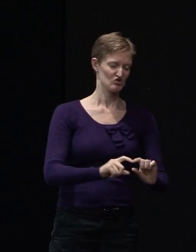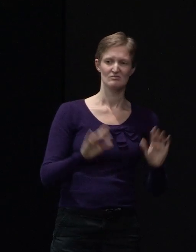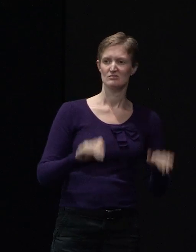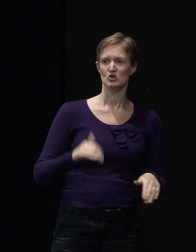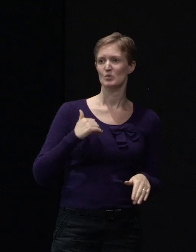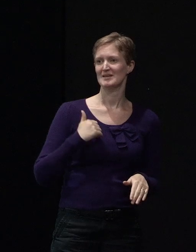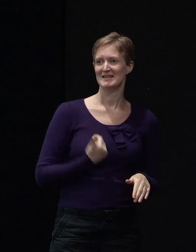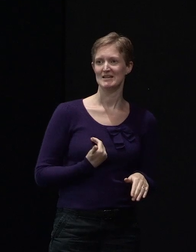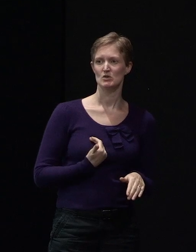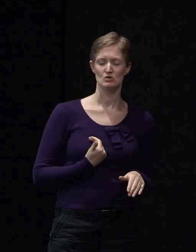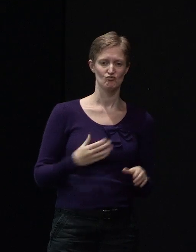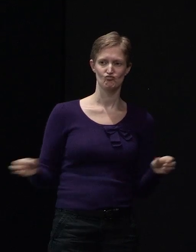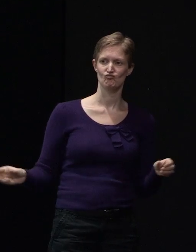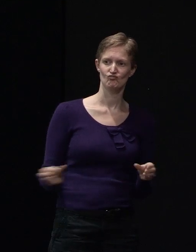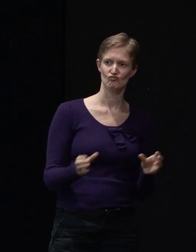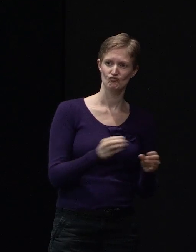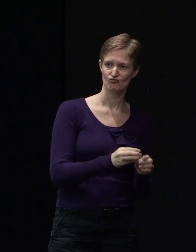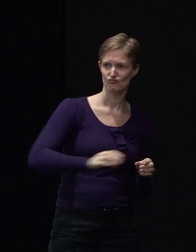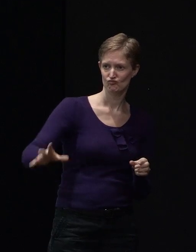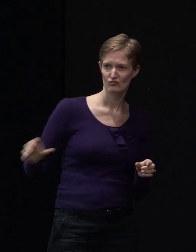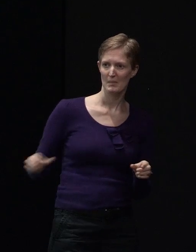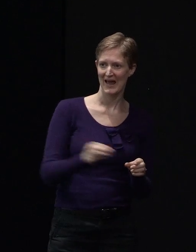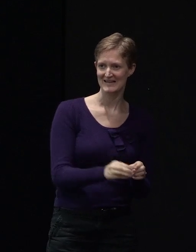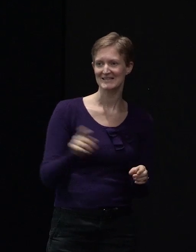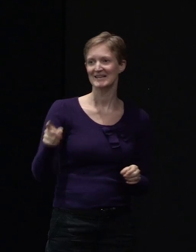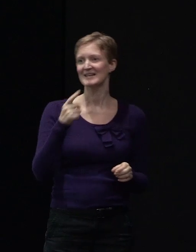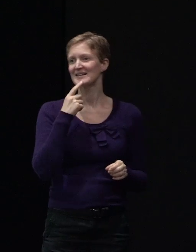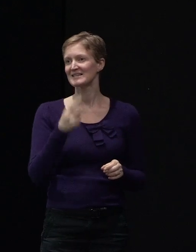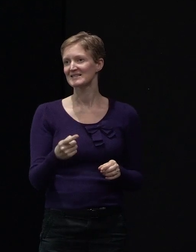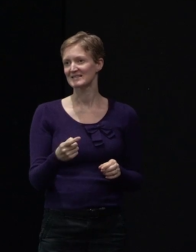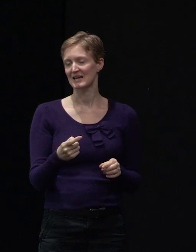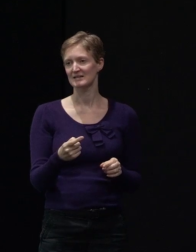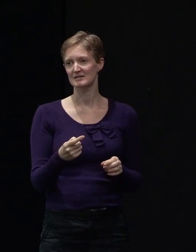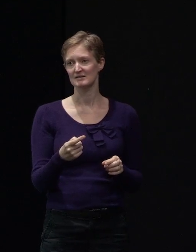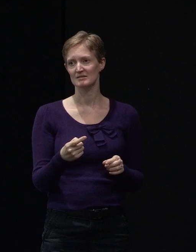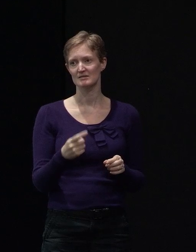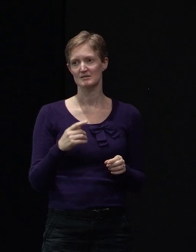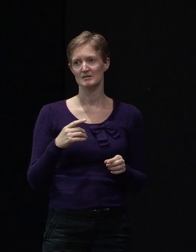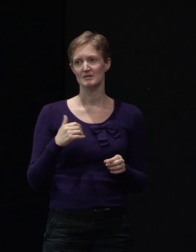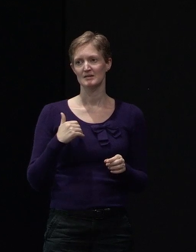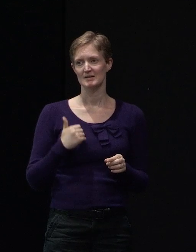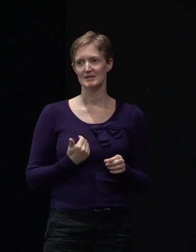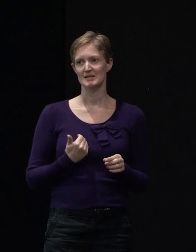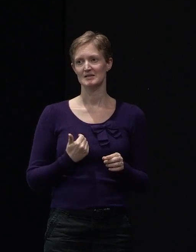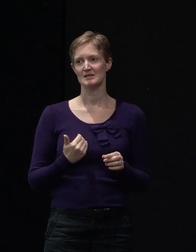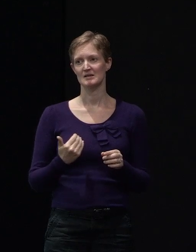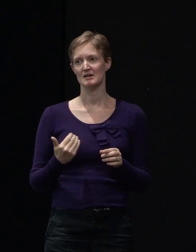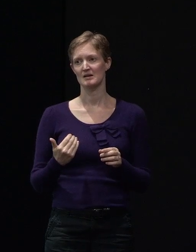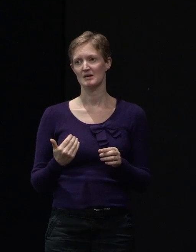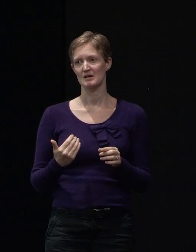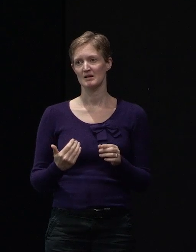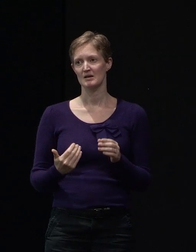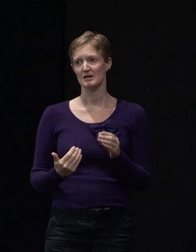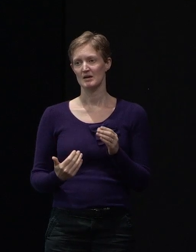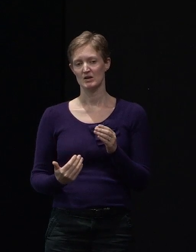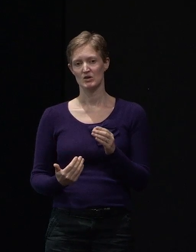a movable foundation to push the extension back towards the house and then in a future event it would